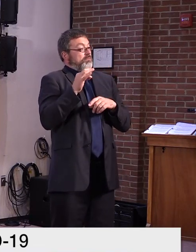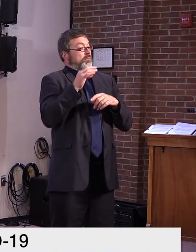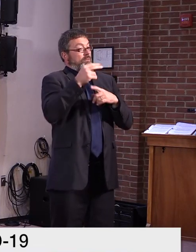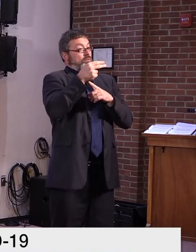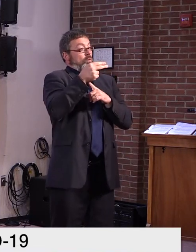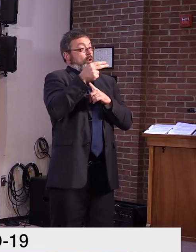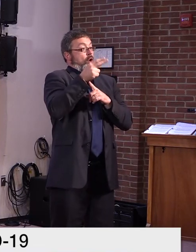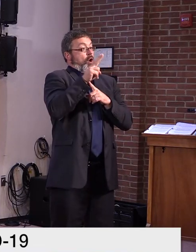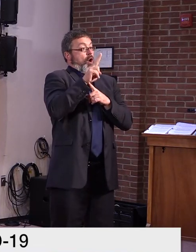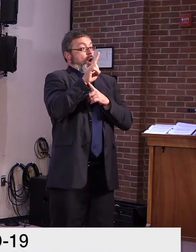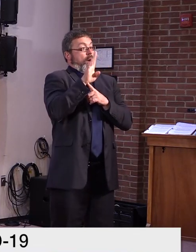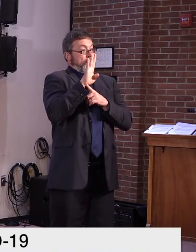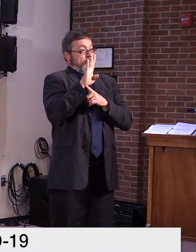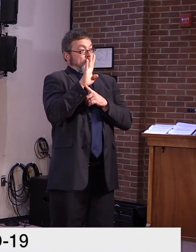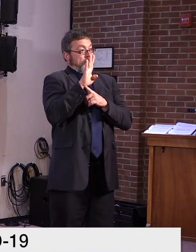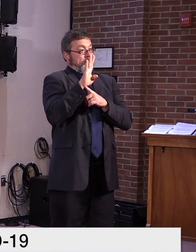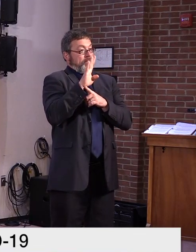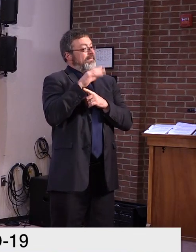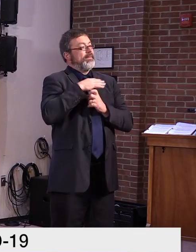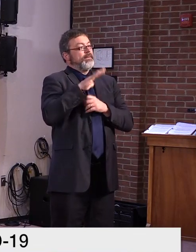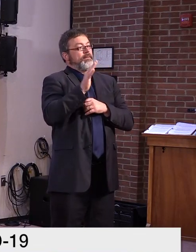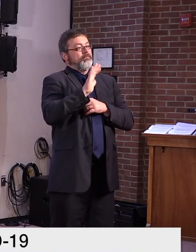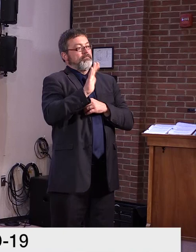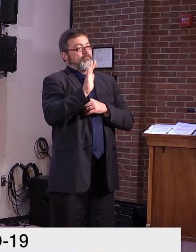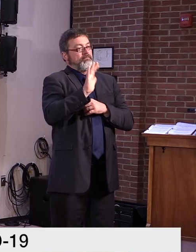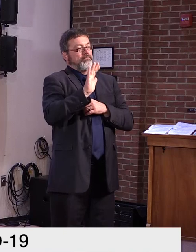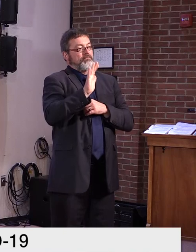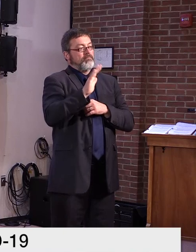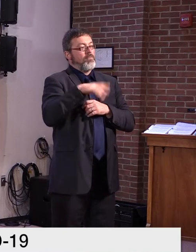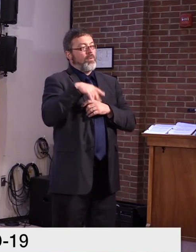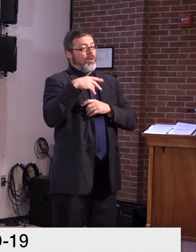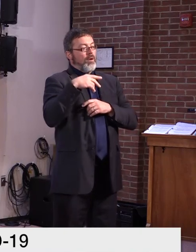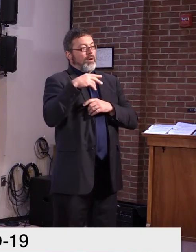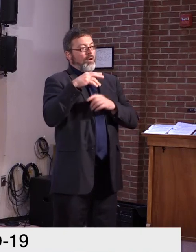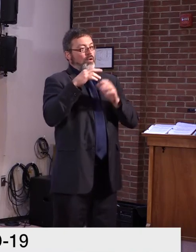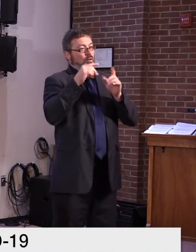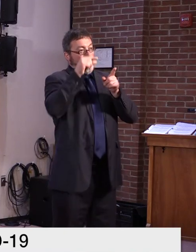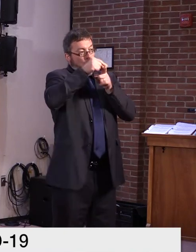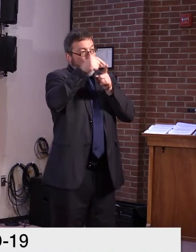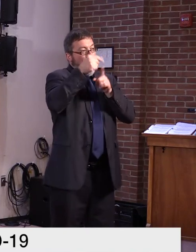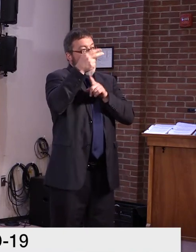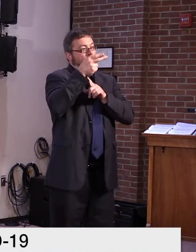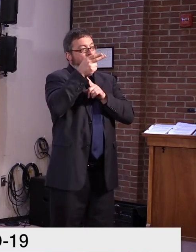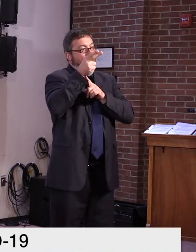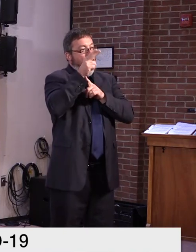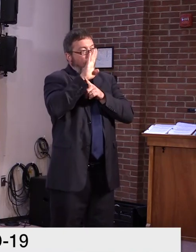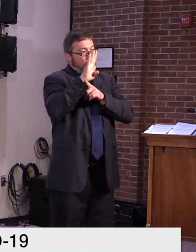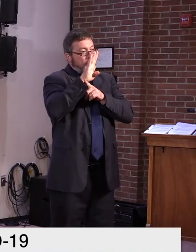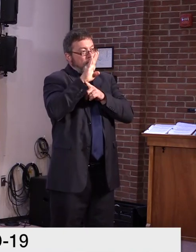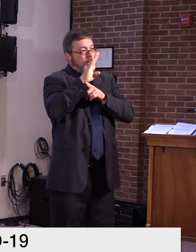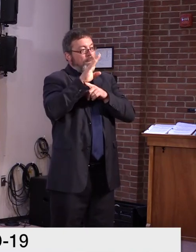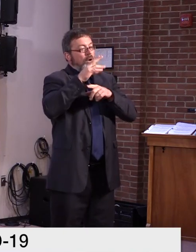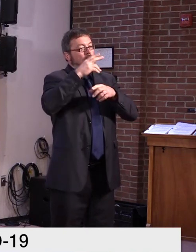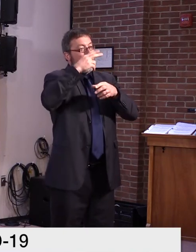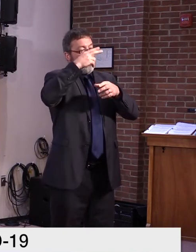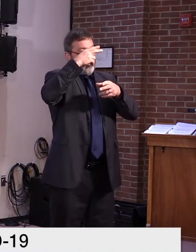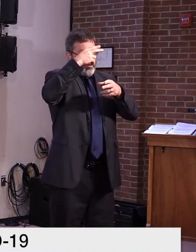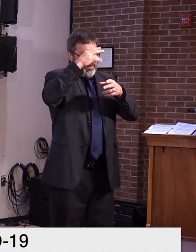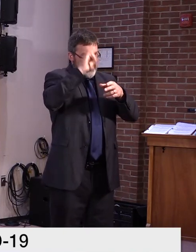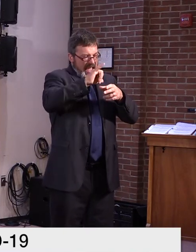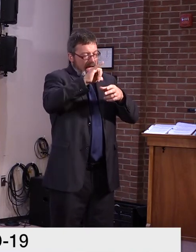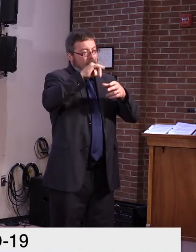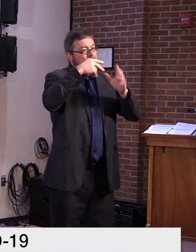Um, now when we say hubs, it's a hub probably with multiple locations. For example,